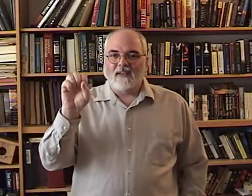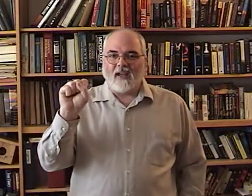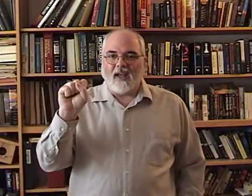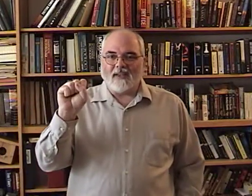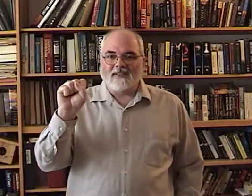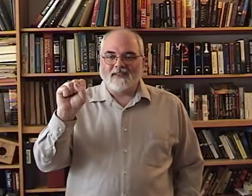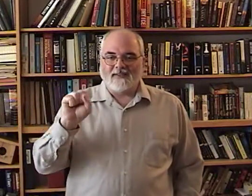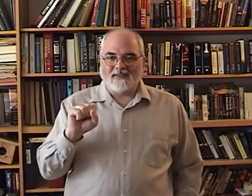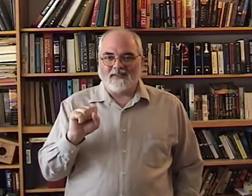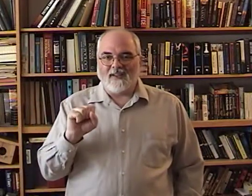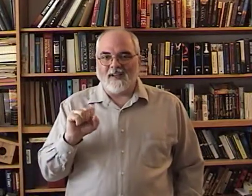Acts. Okay?